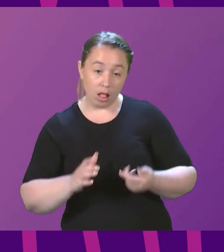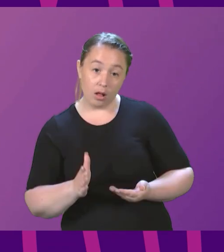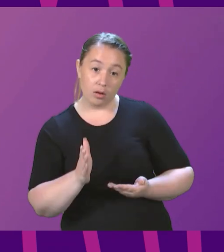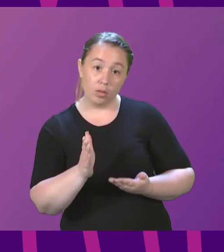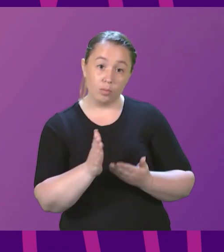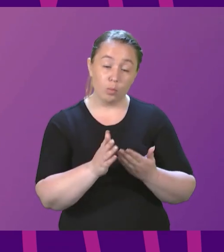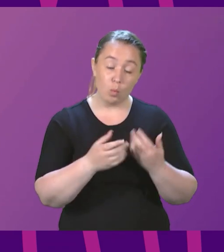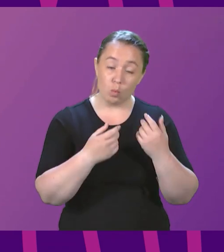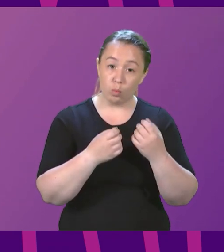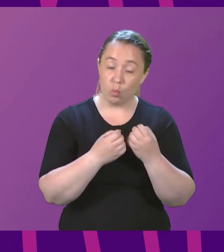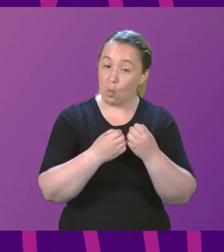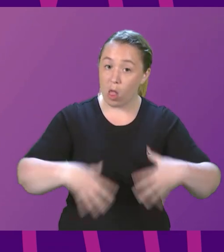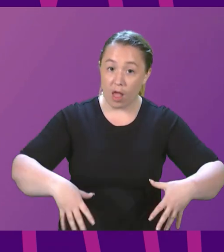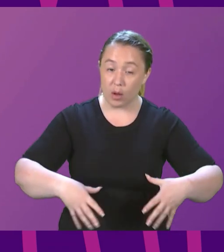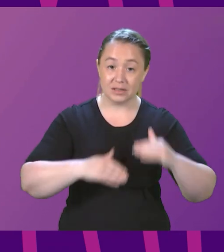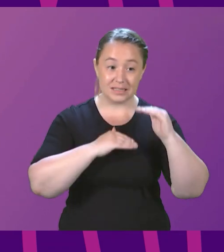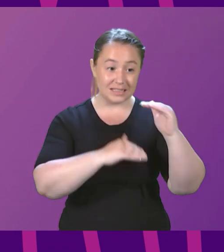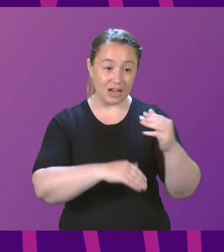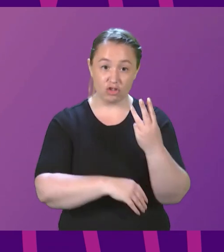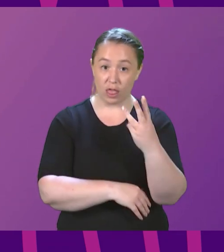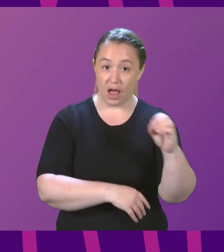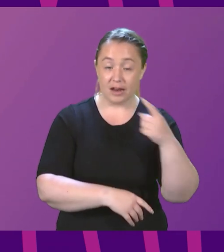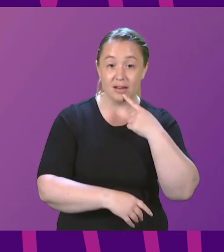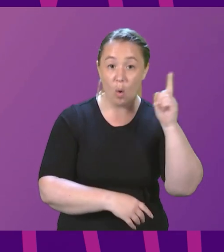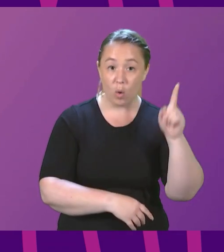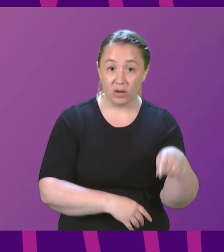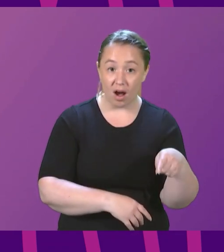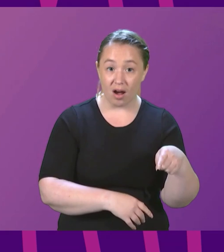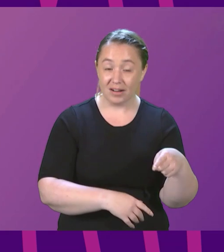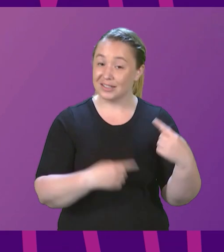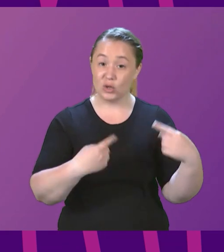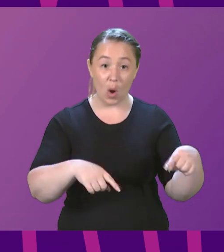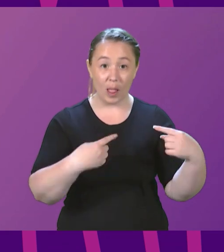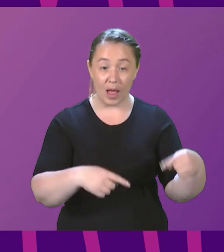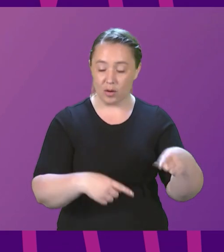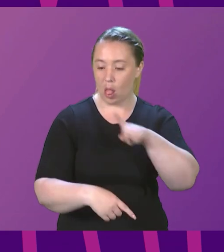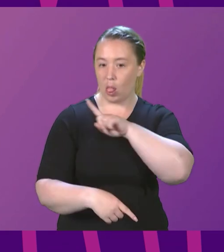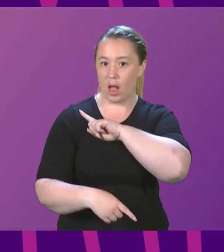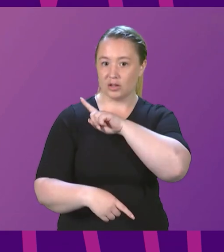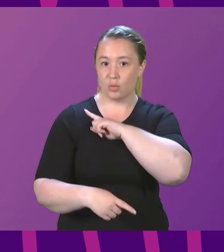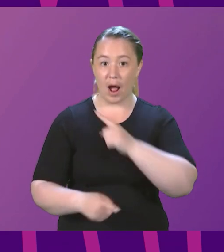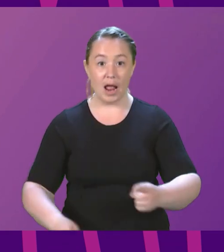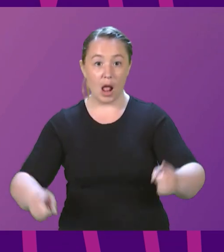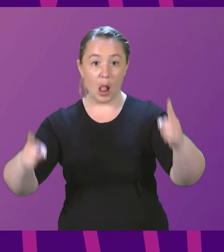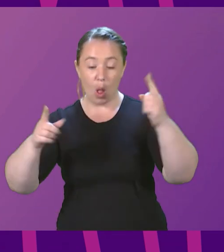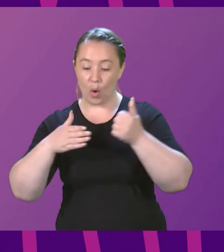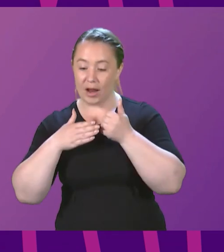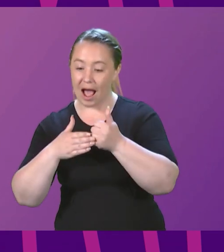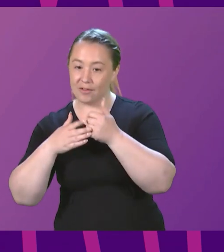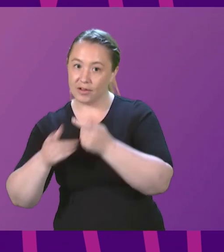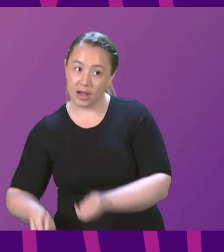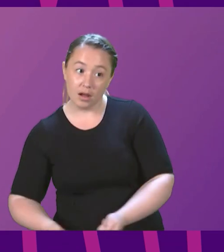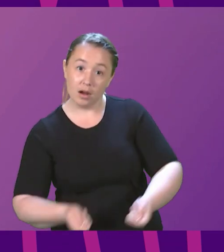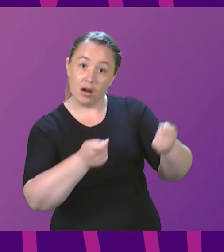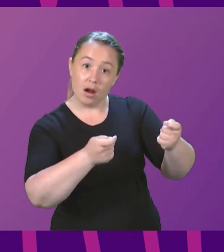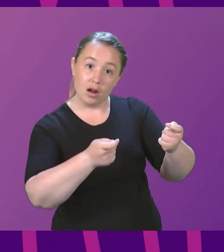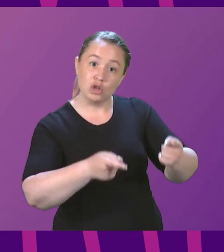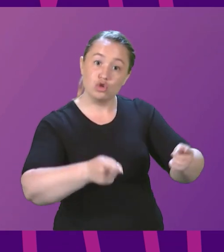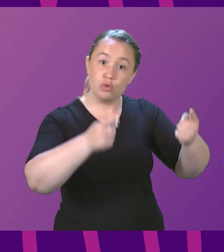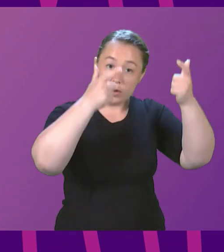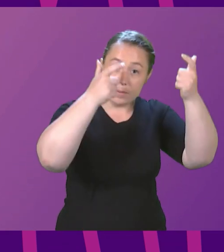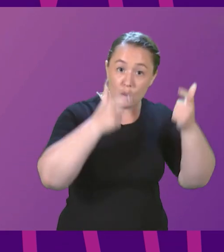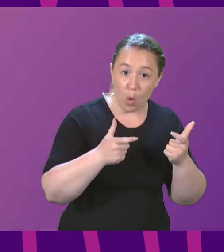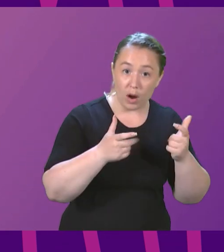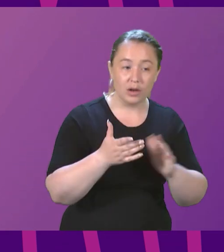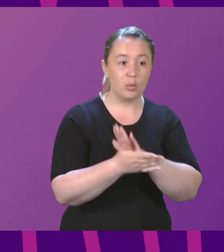section 30 order is contested. That is why I have asked the Lord Advocate to refer the matter to the Supreme Court so that that can be put